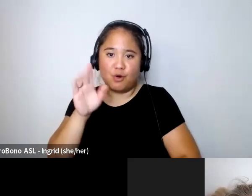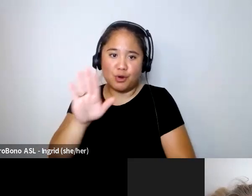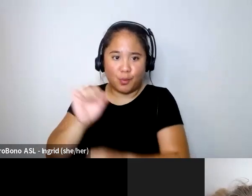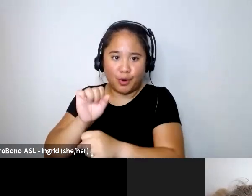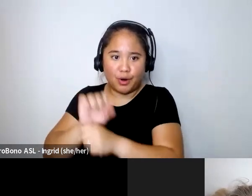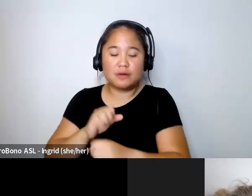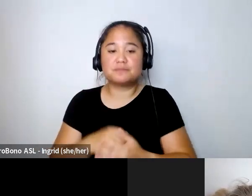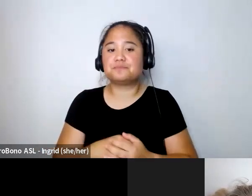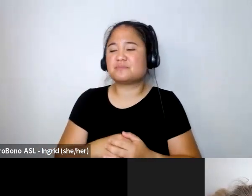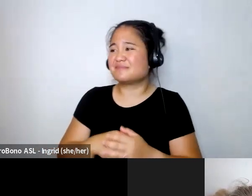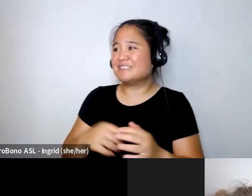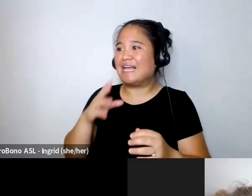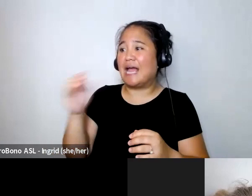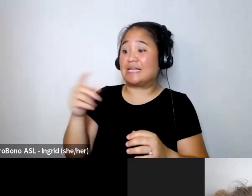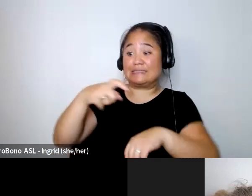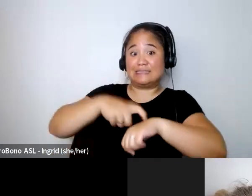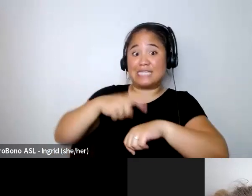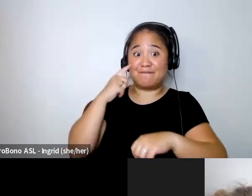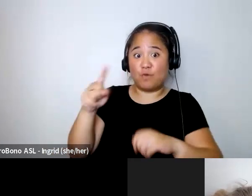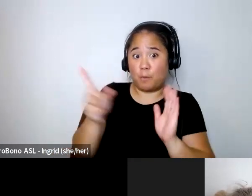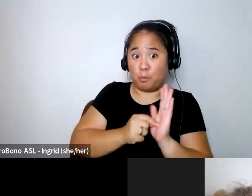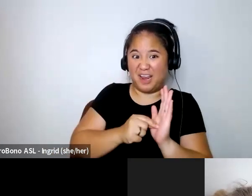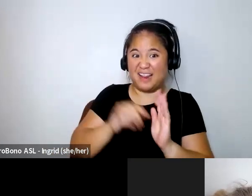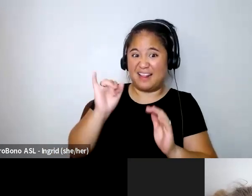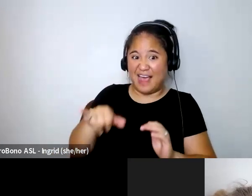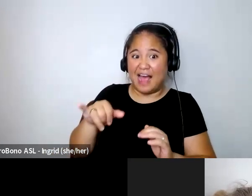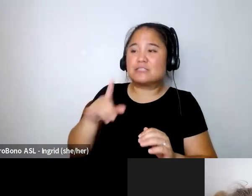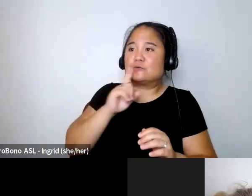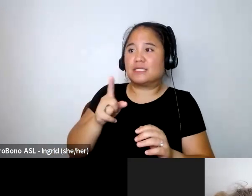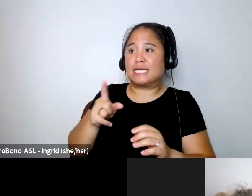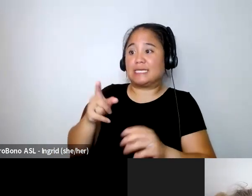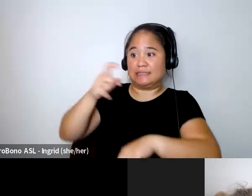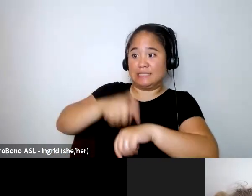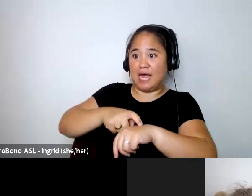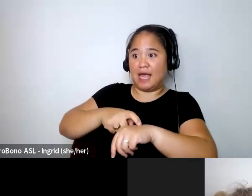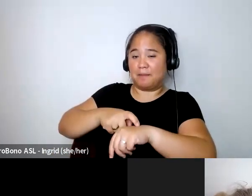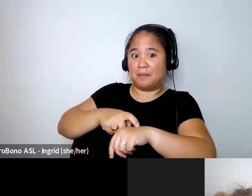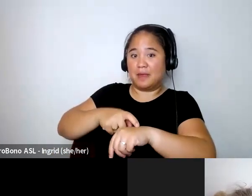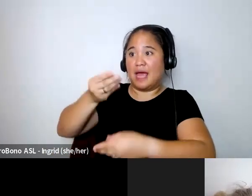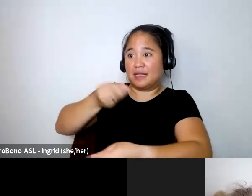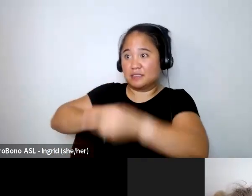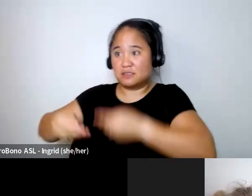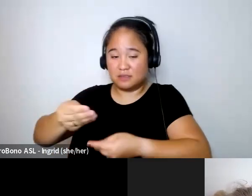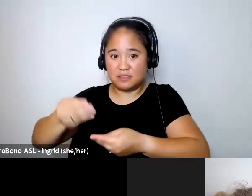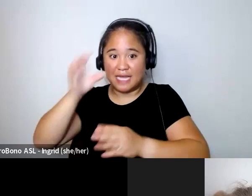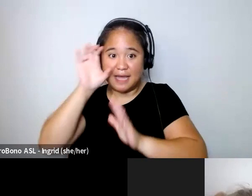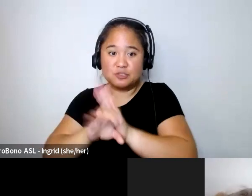who don't know time for print is you giving your time in exchange for images so you don't pay the photographer but you're